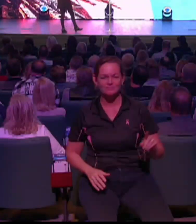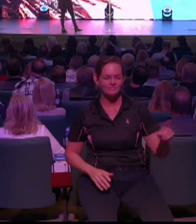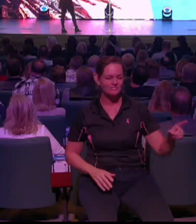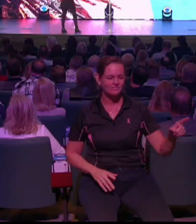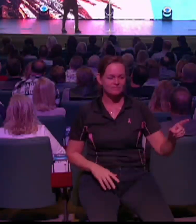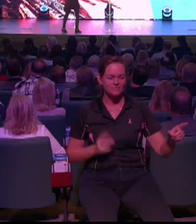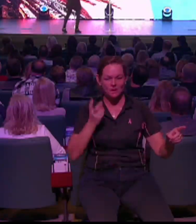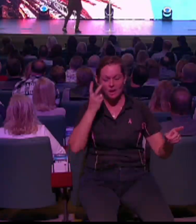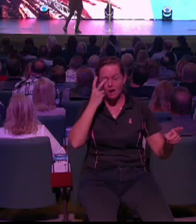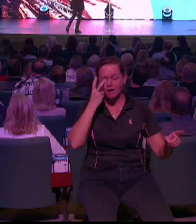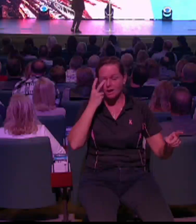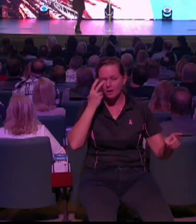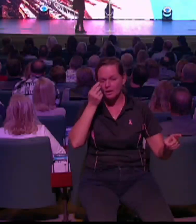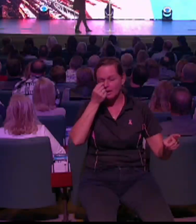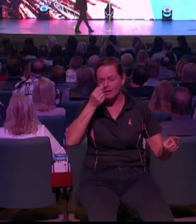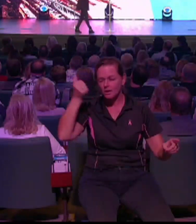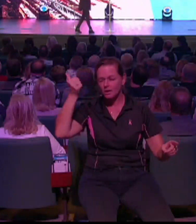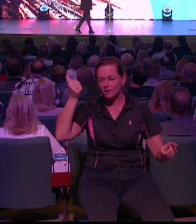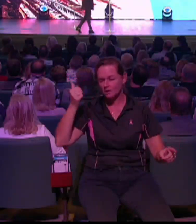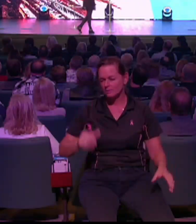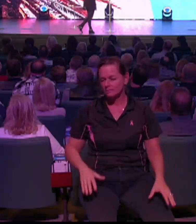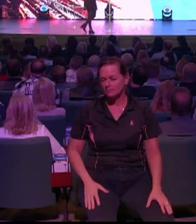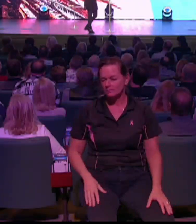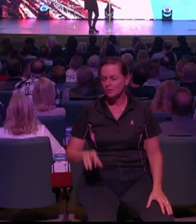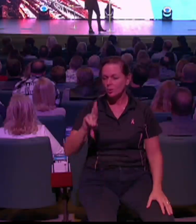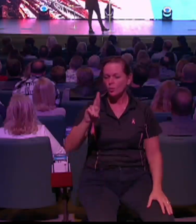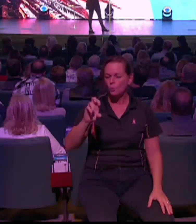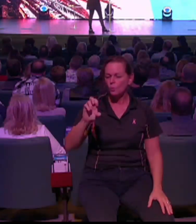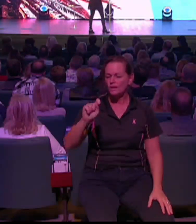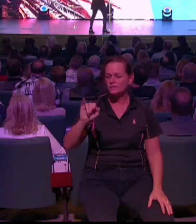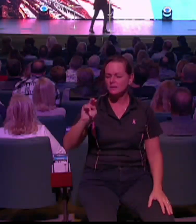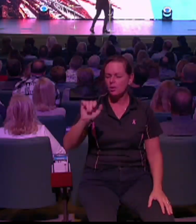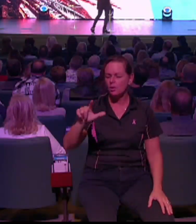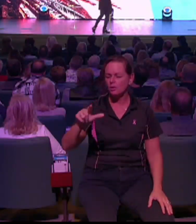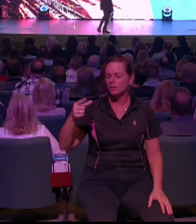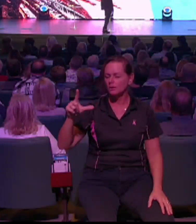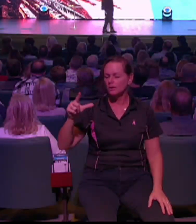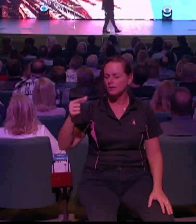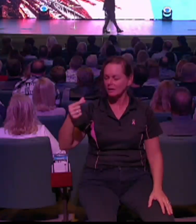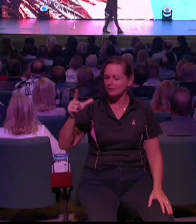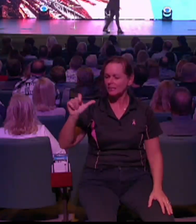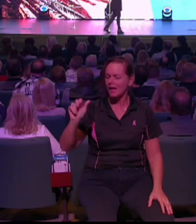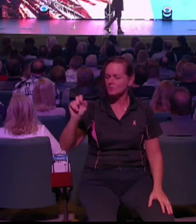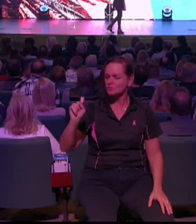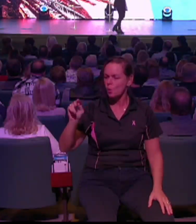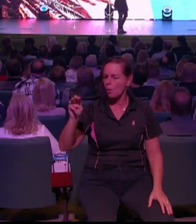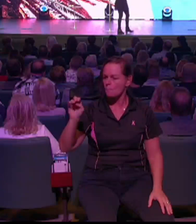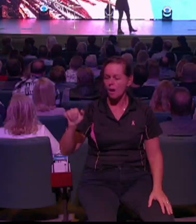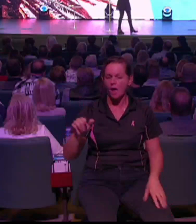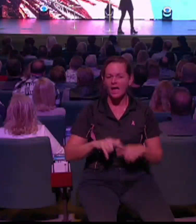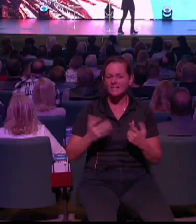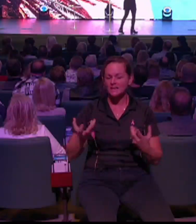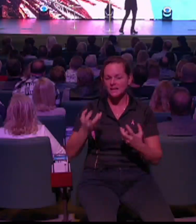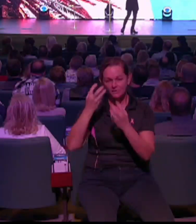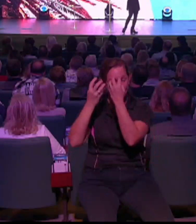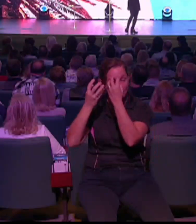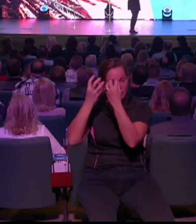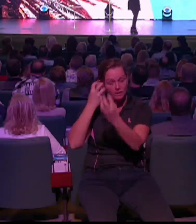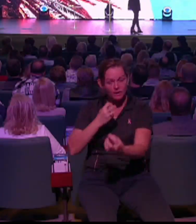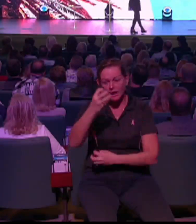to retinoblastoma. And we have not been able to get her a prosthetic eye that really works. And she's